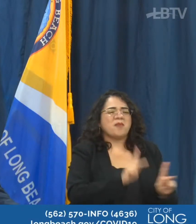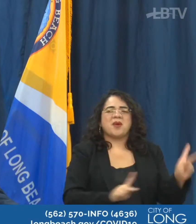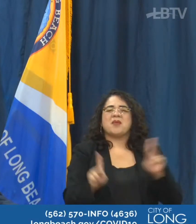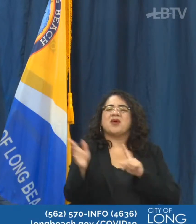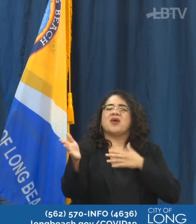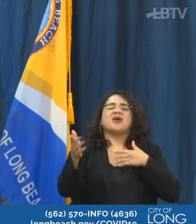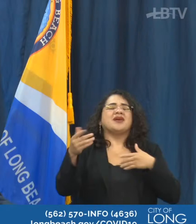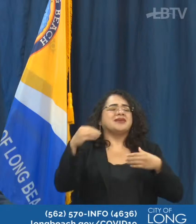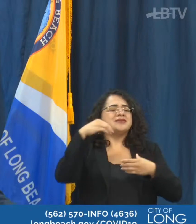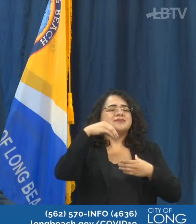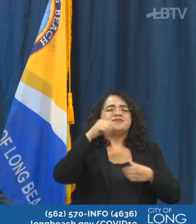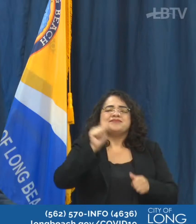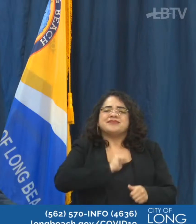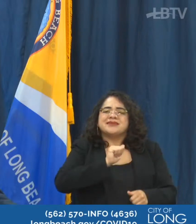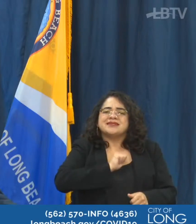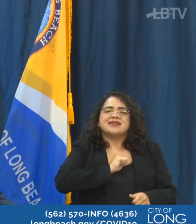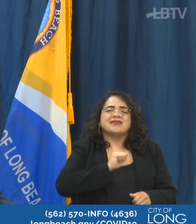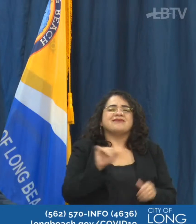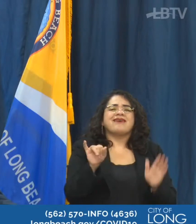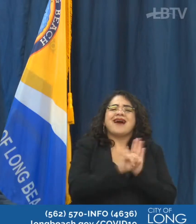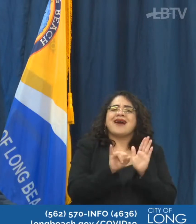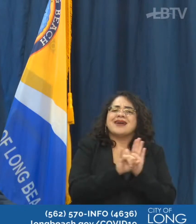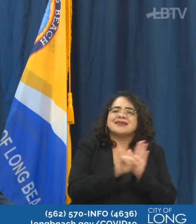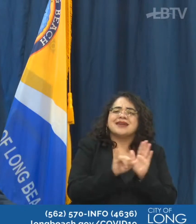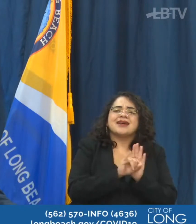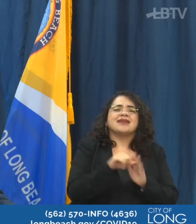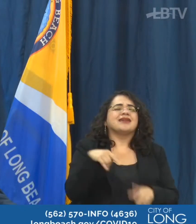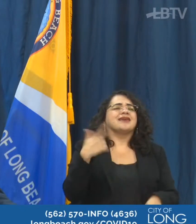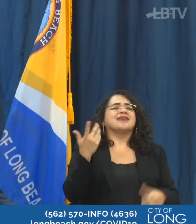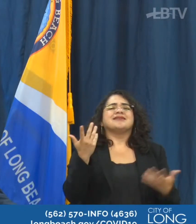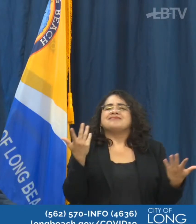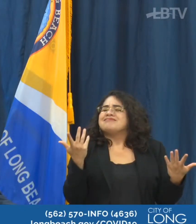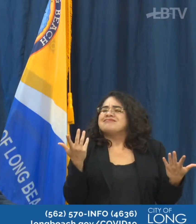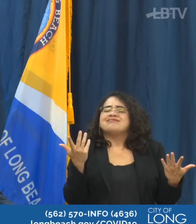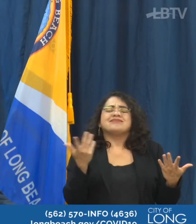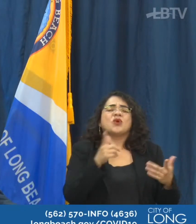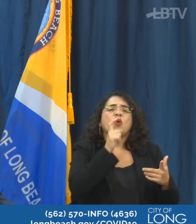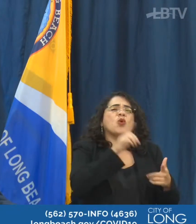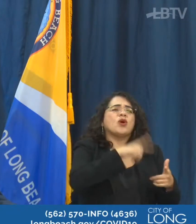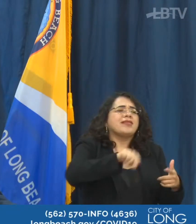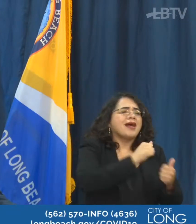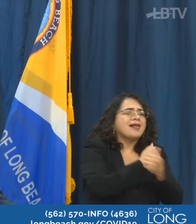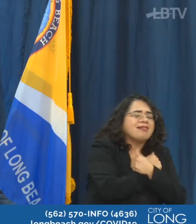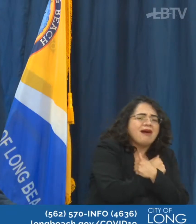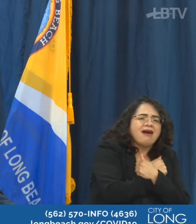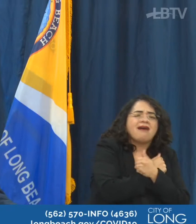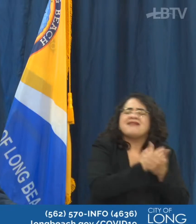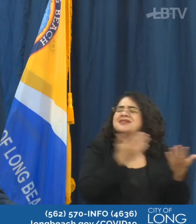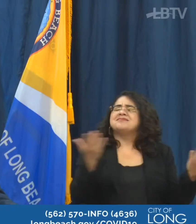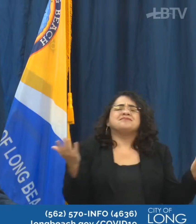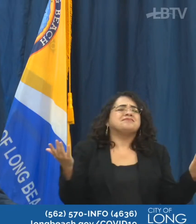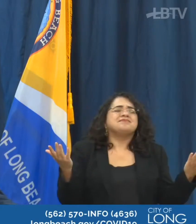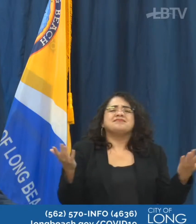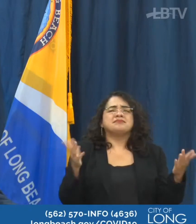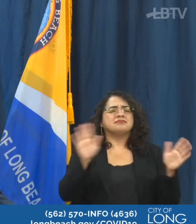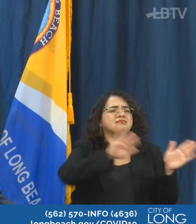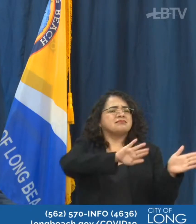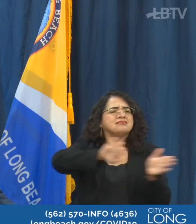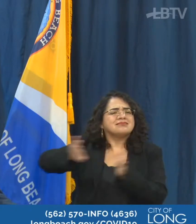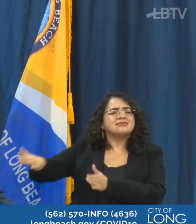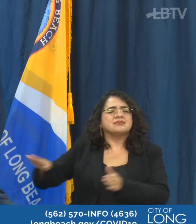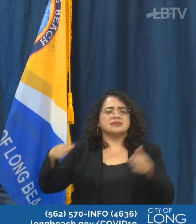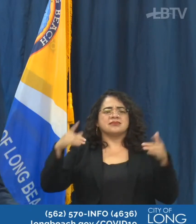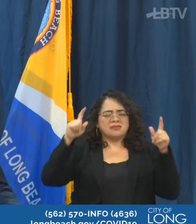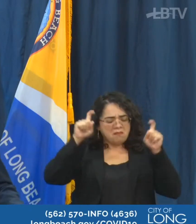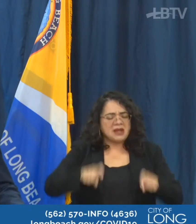deserve the opportunity to work and to be and to be treated fairly, equally amongst their peers and